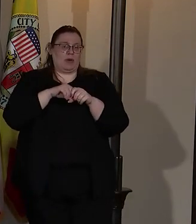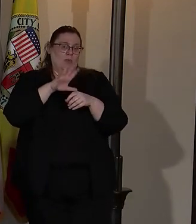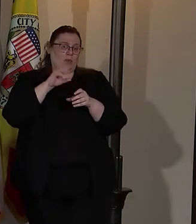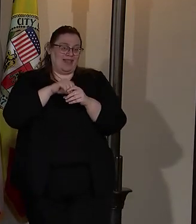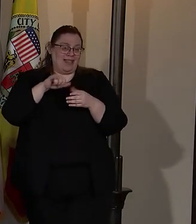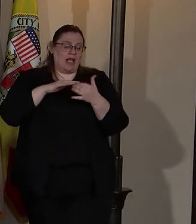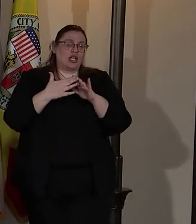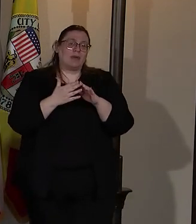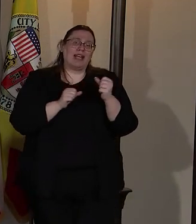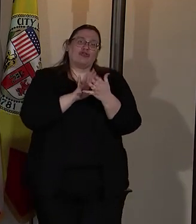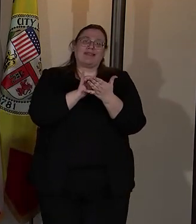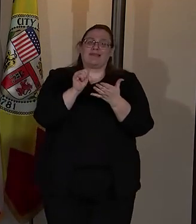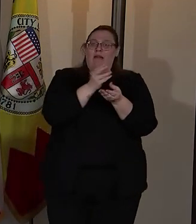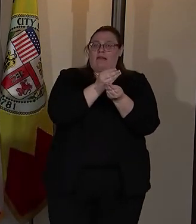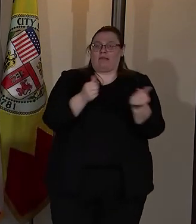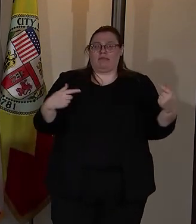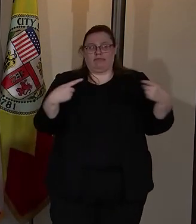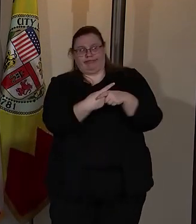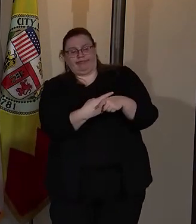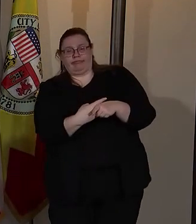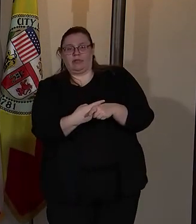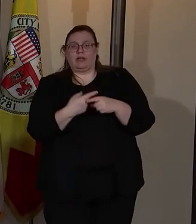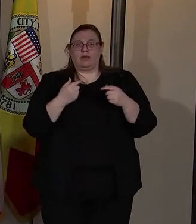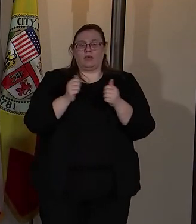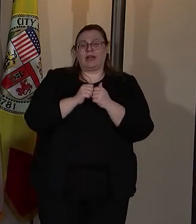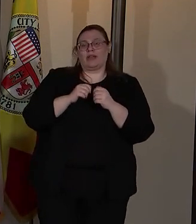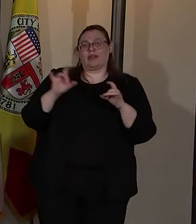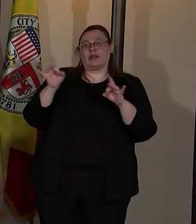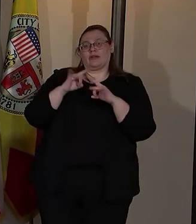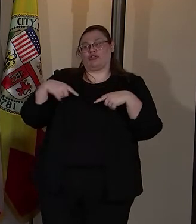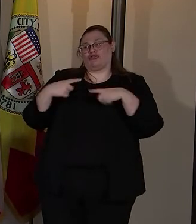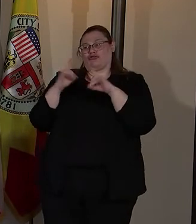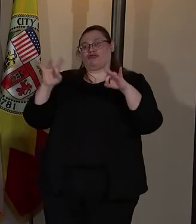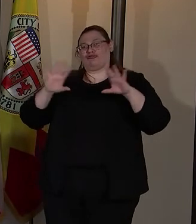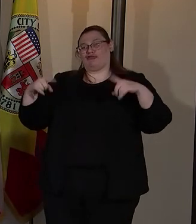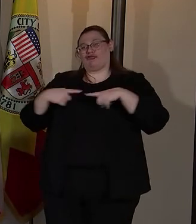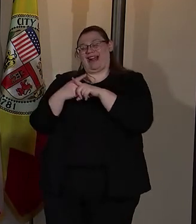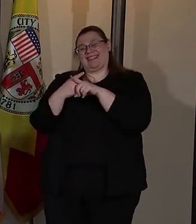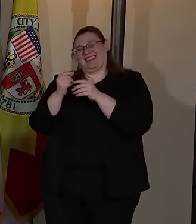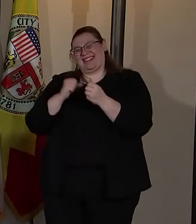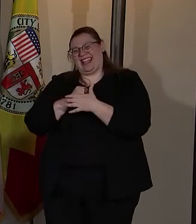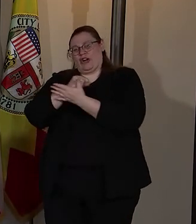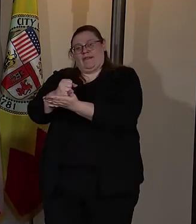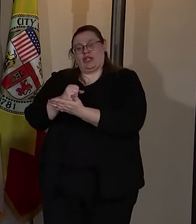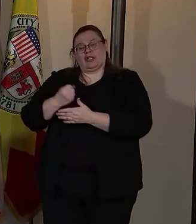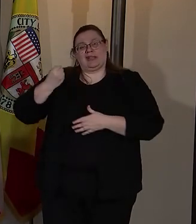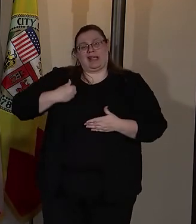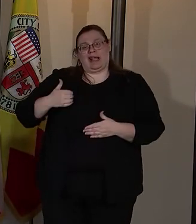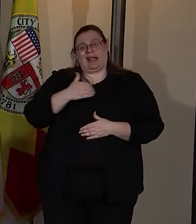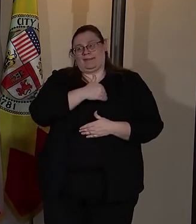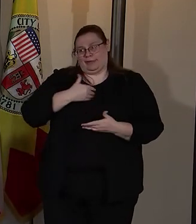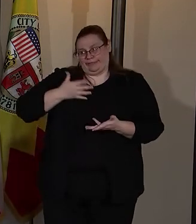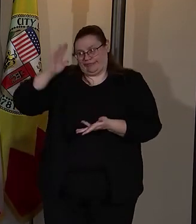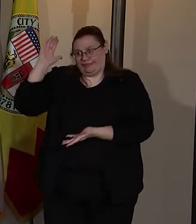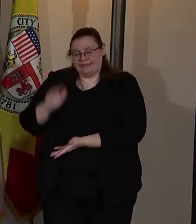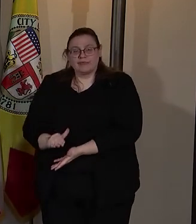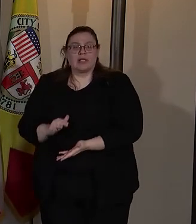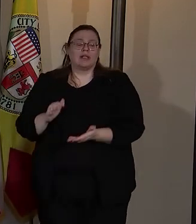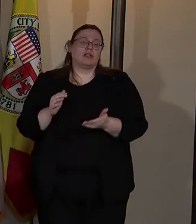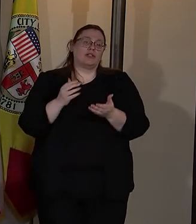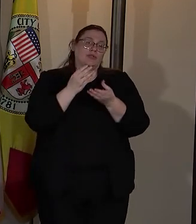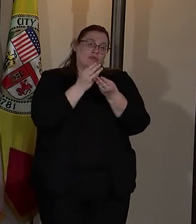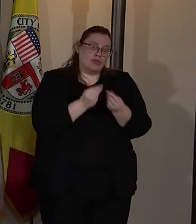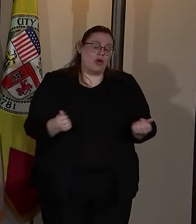address the conflict by working with our crisis intervention and gang intervention workers for a holistic approach to solving the community